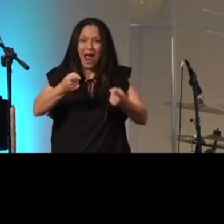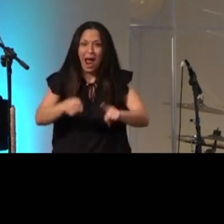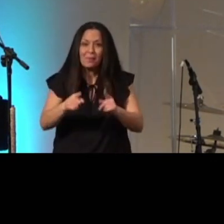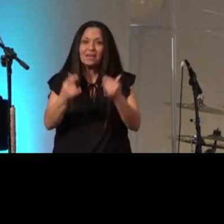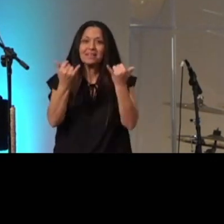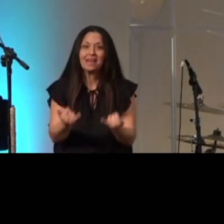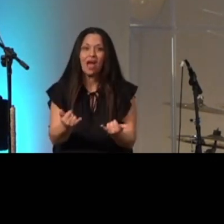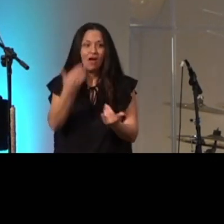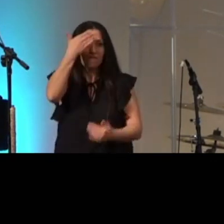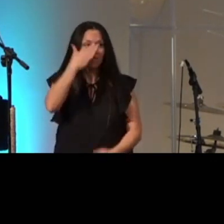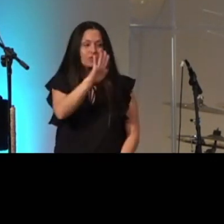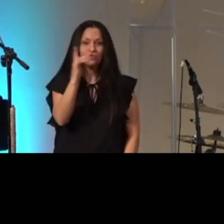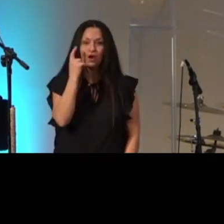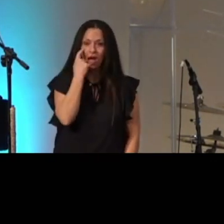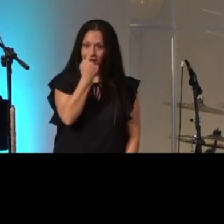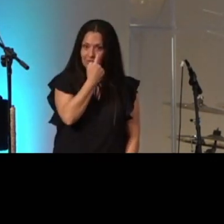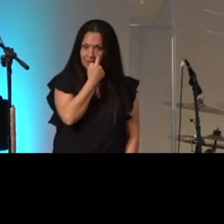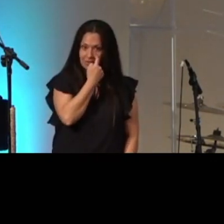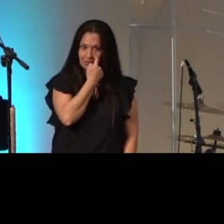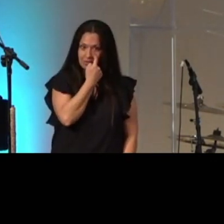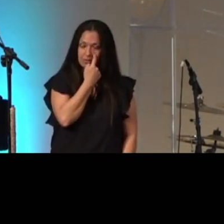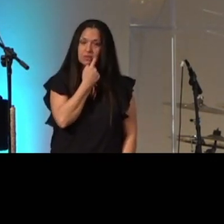psalm 24